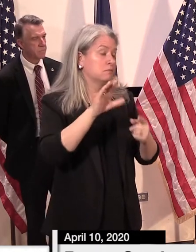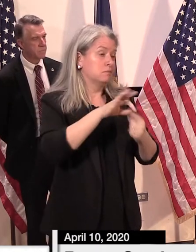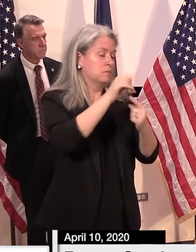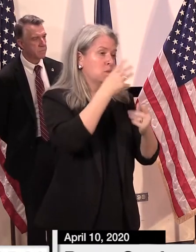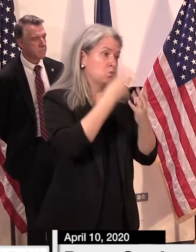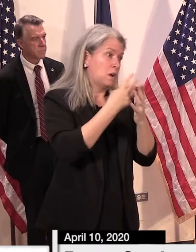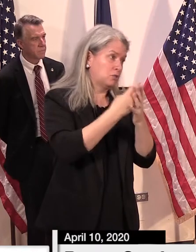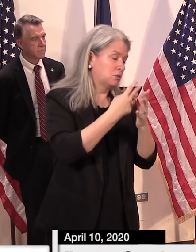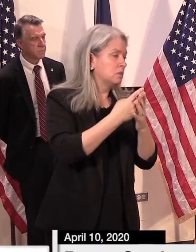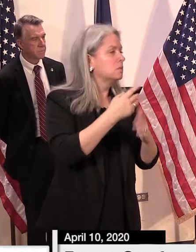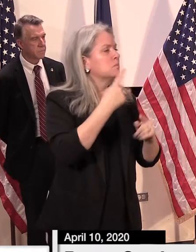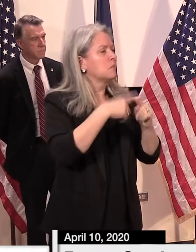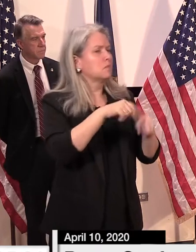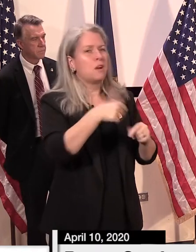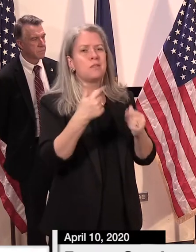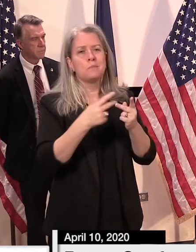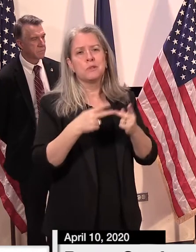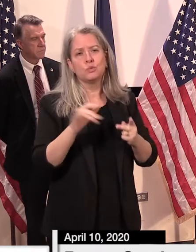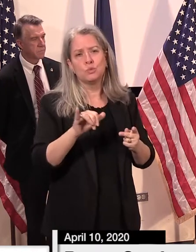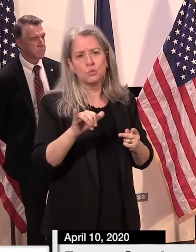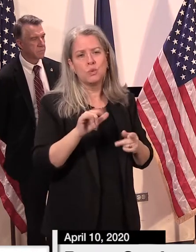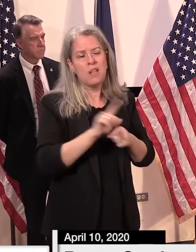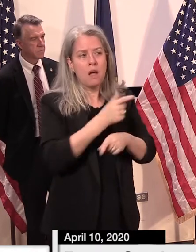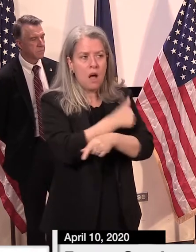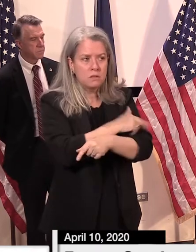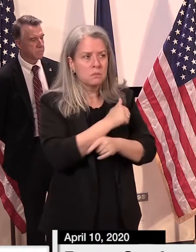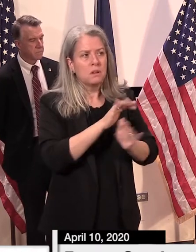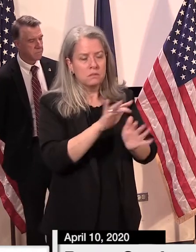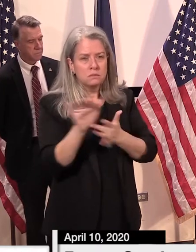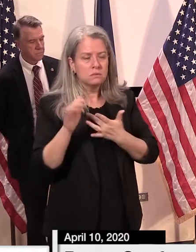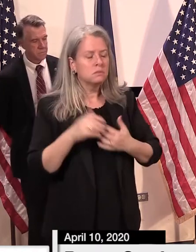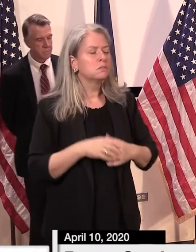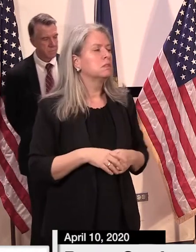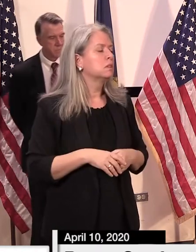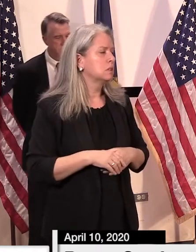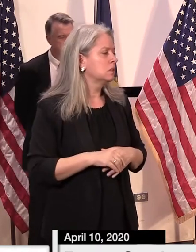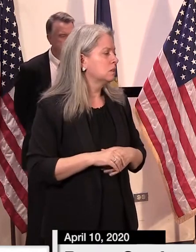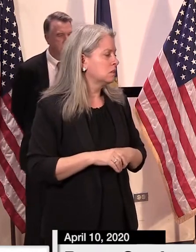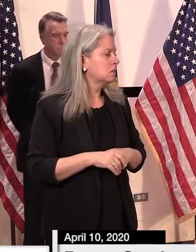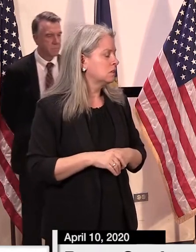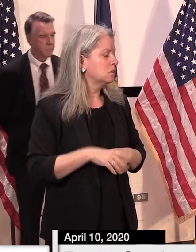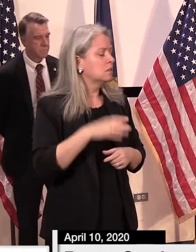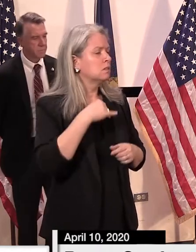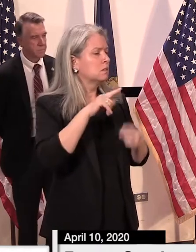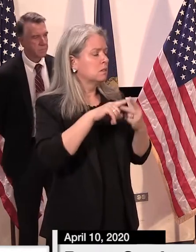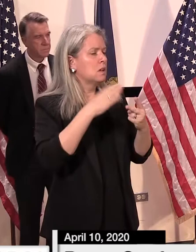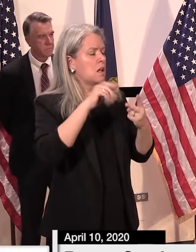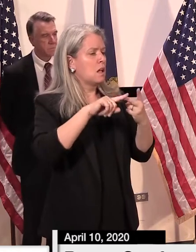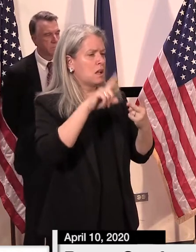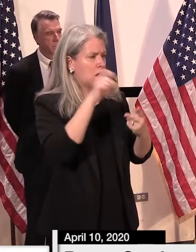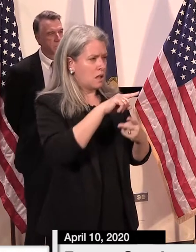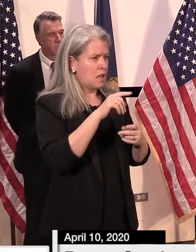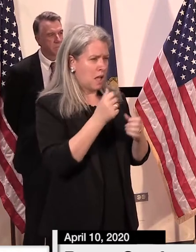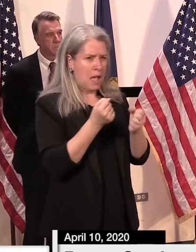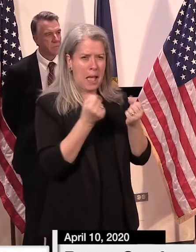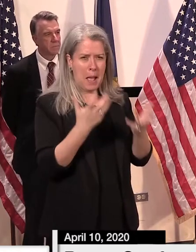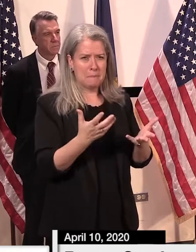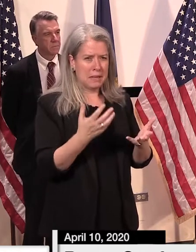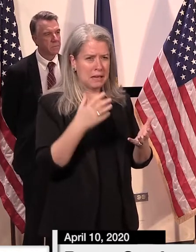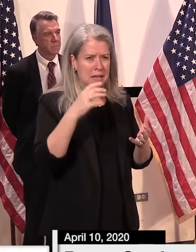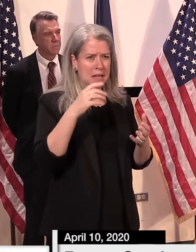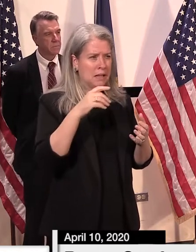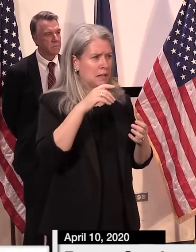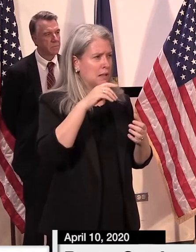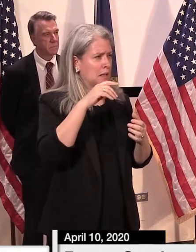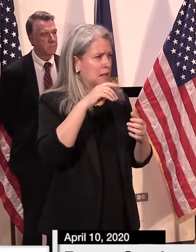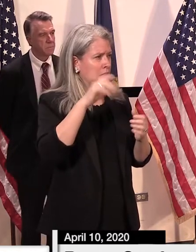And the second part is, how many inmates can St. Johnsbury actually